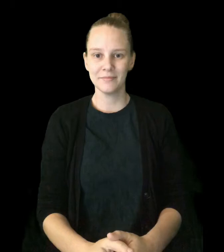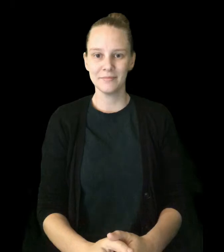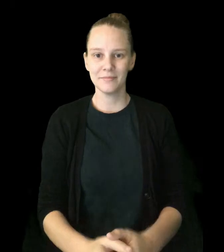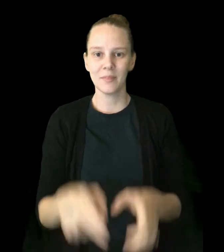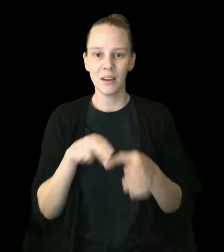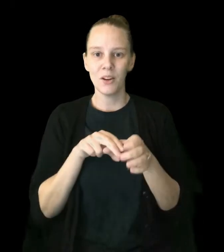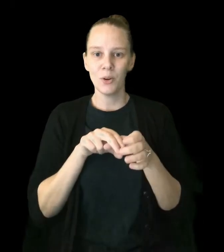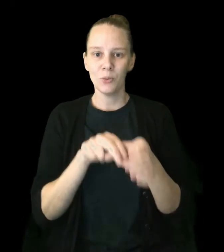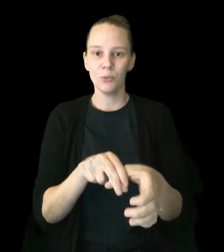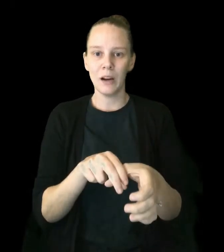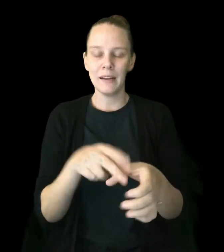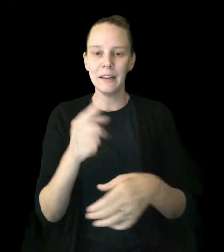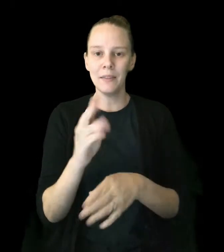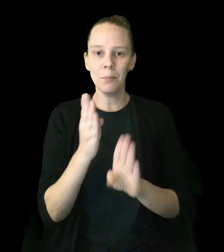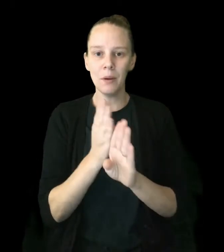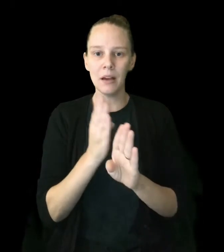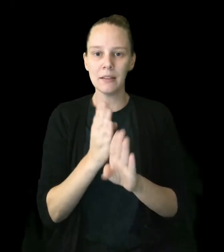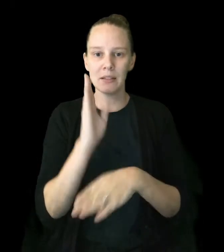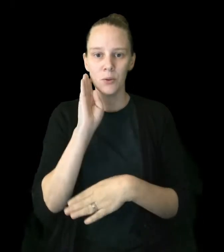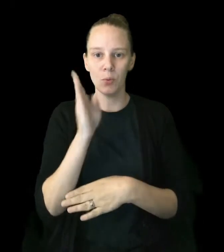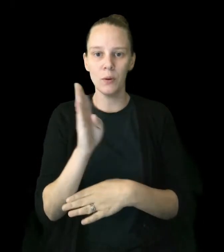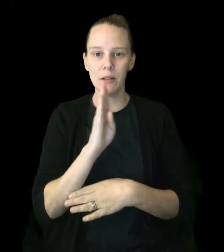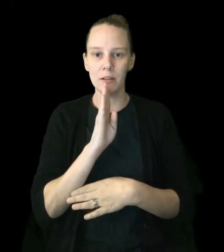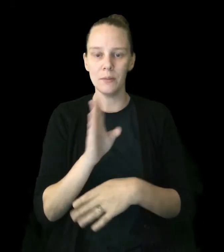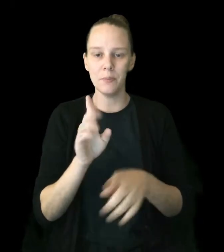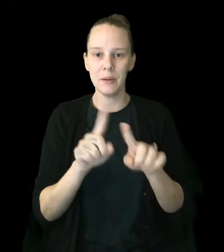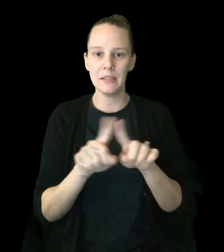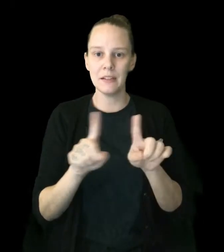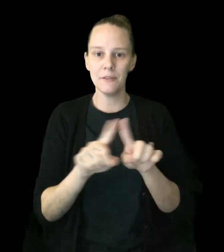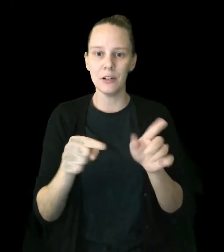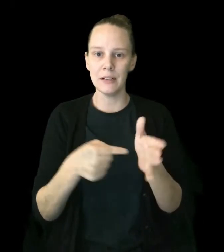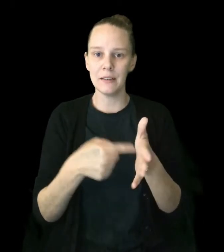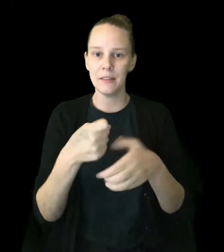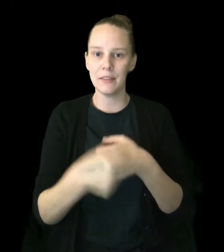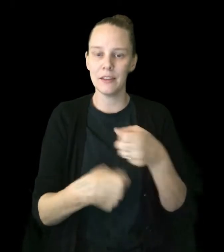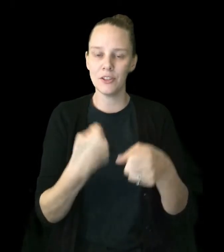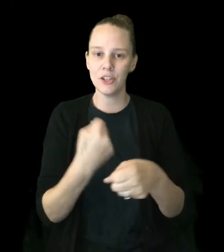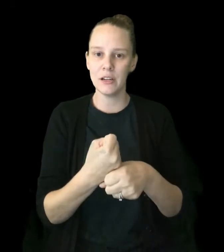Riding the bus will be different this year.